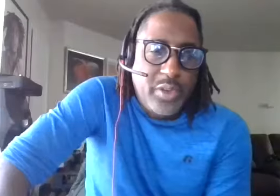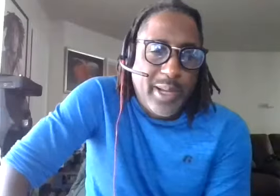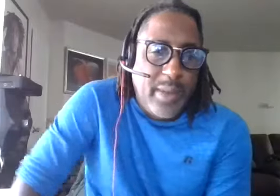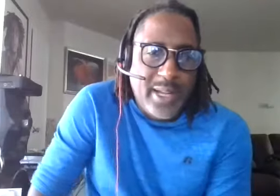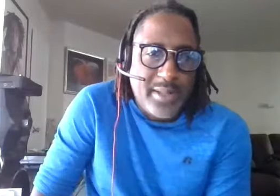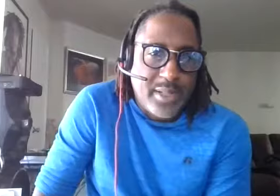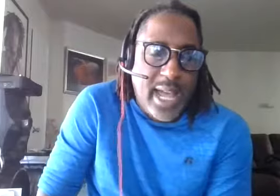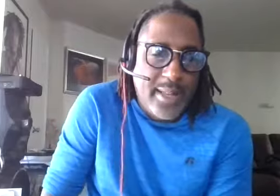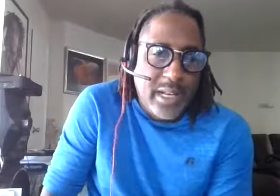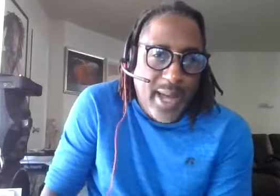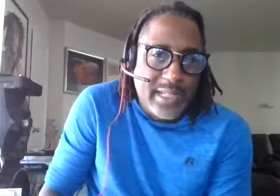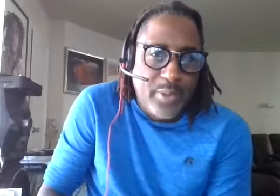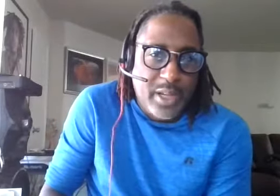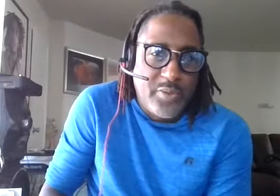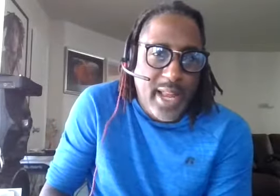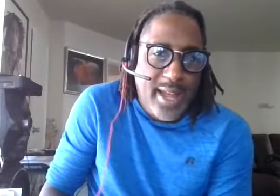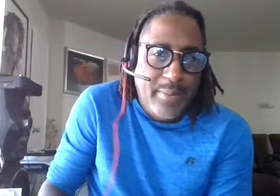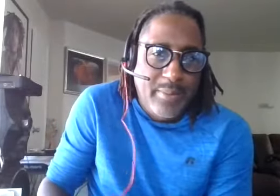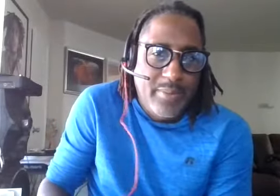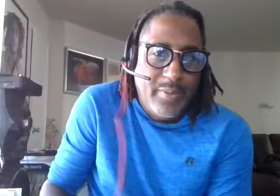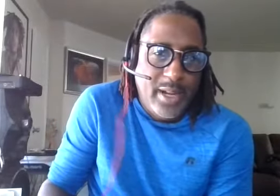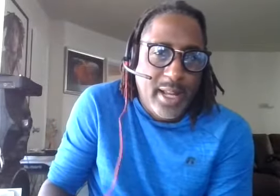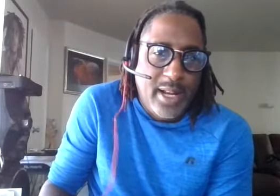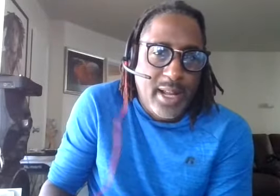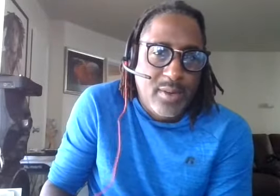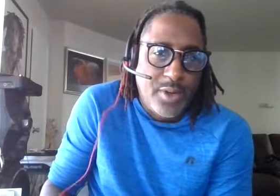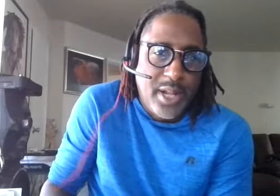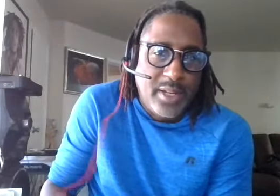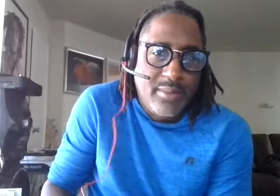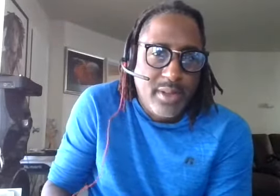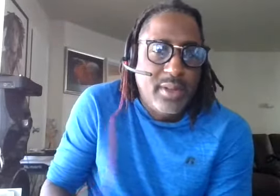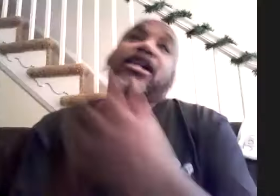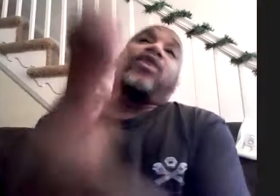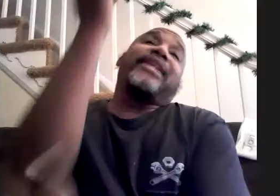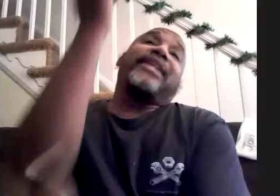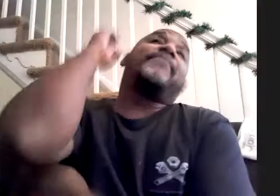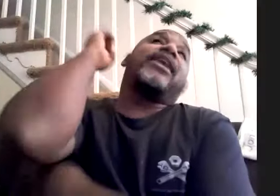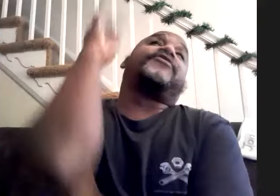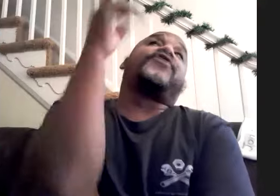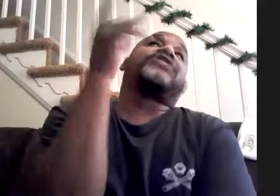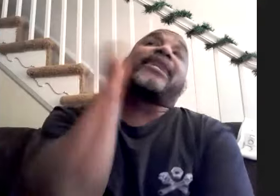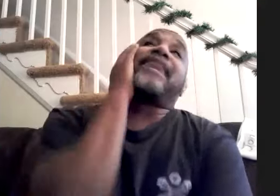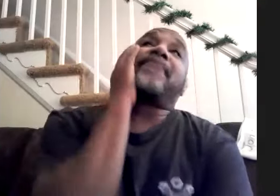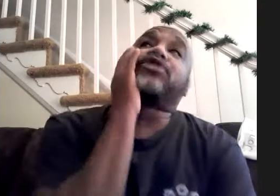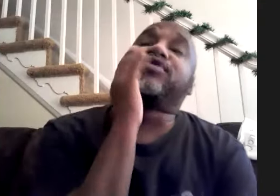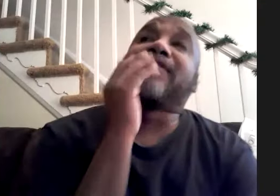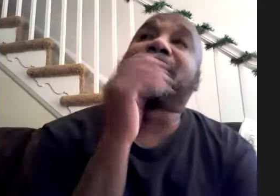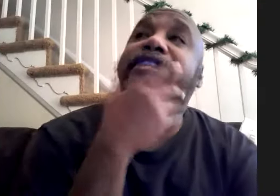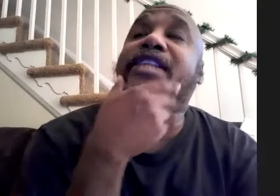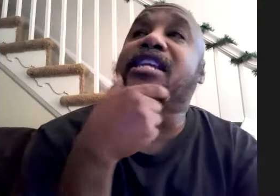you've been coming out to cali the past couple years from nam for in orange county yes i will i came out the first time i came out was 2016 and